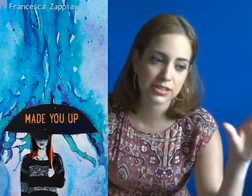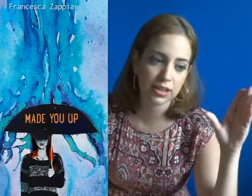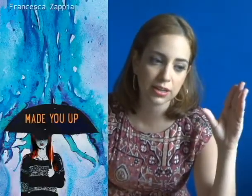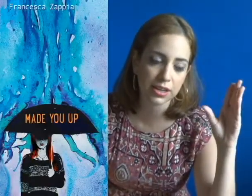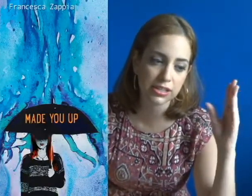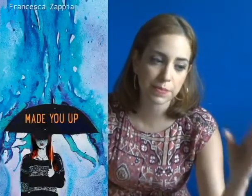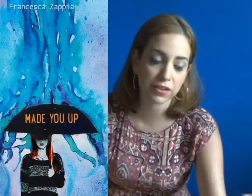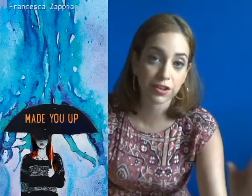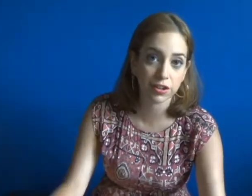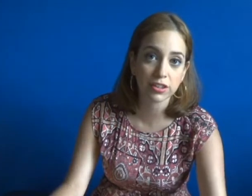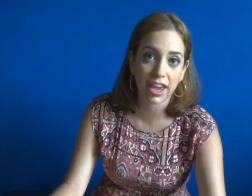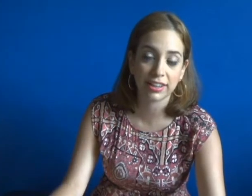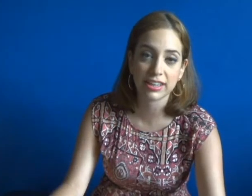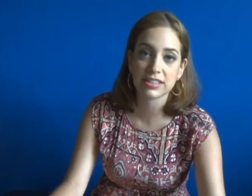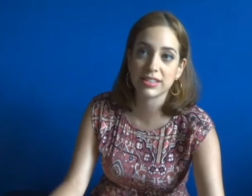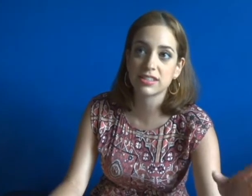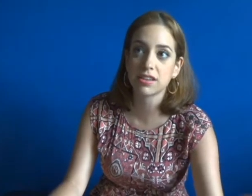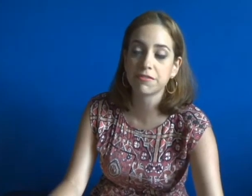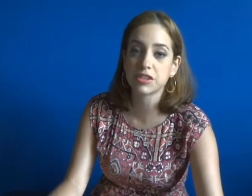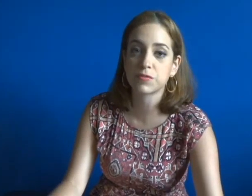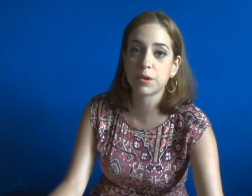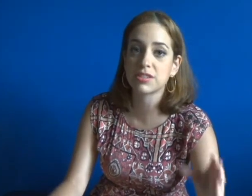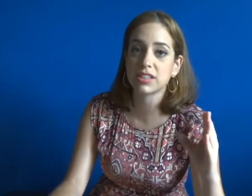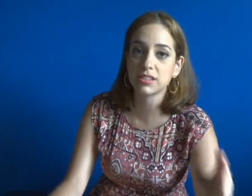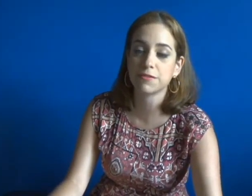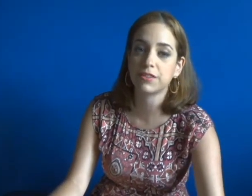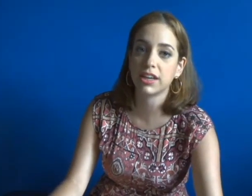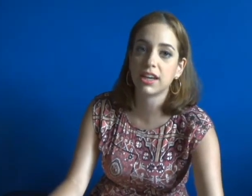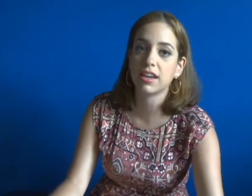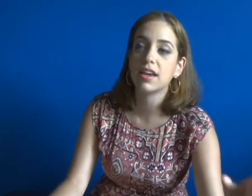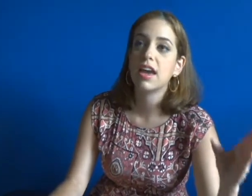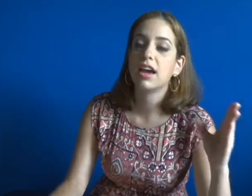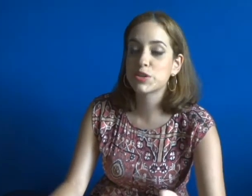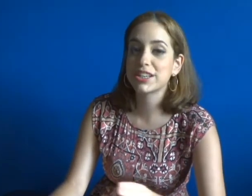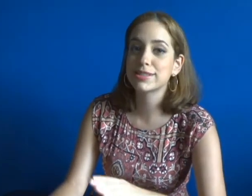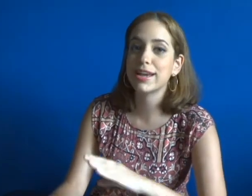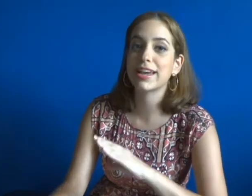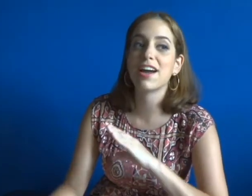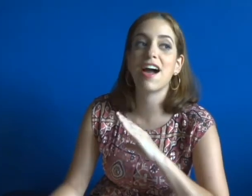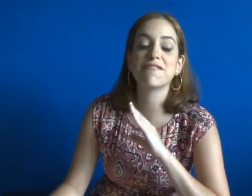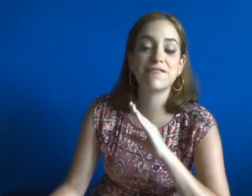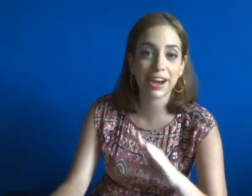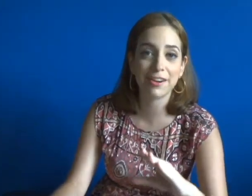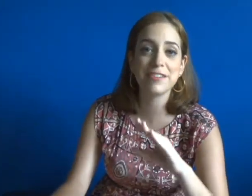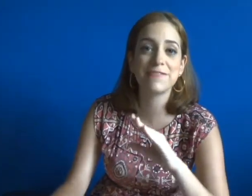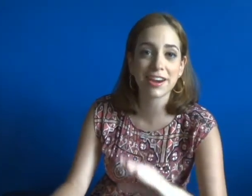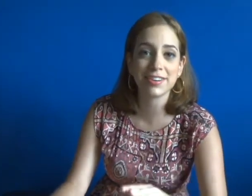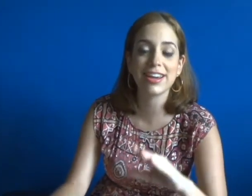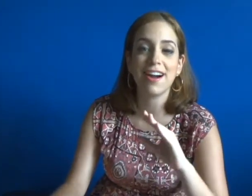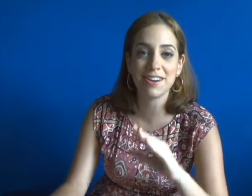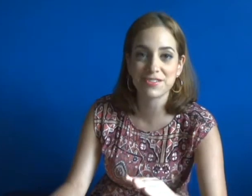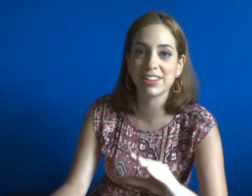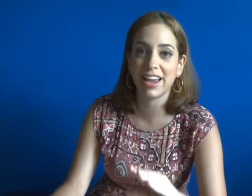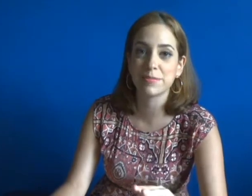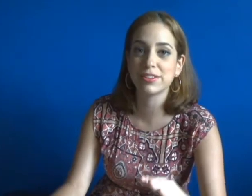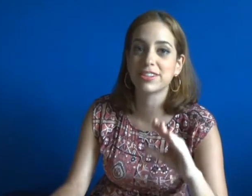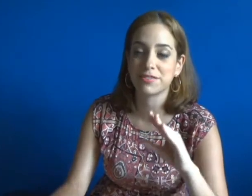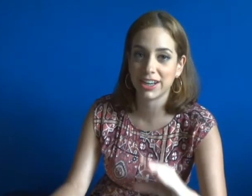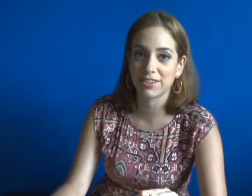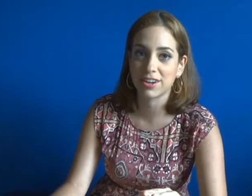it's about a girl, Alex, that suffers from schizophrenia so she's like a very, very unreliable narrator.